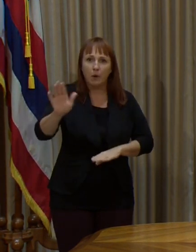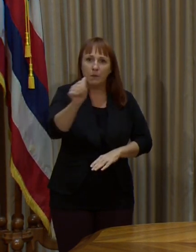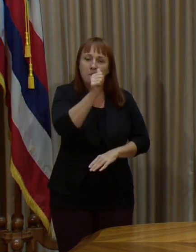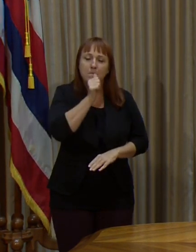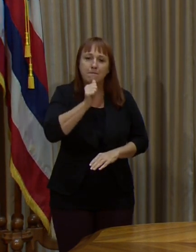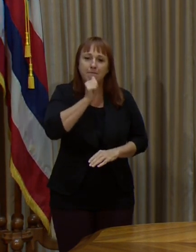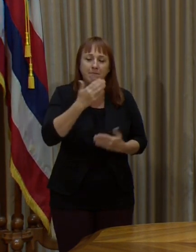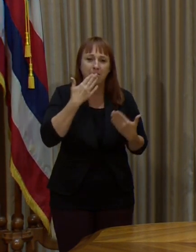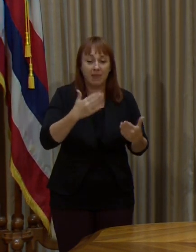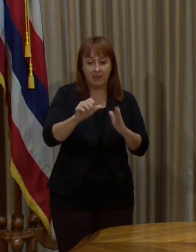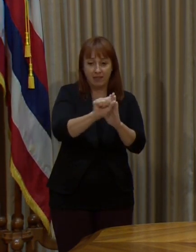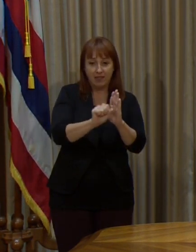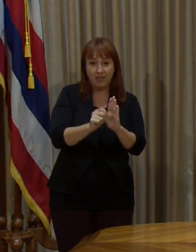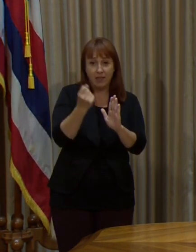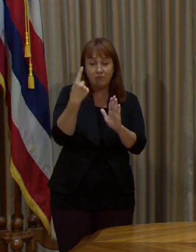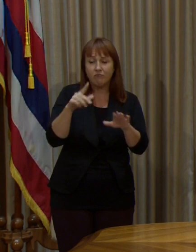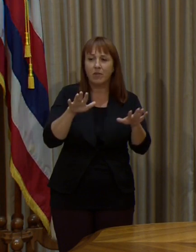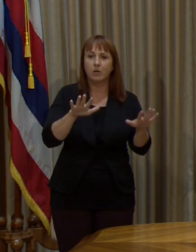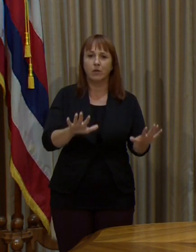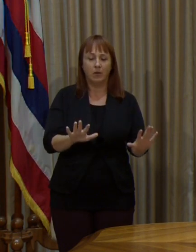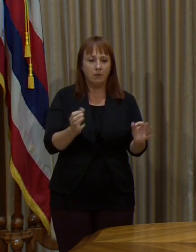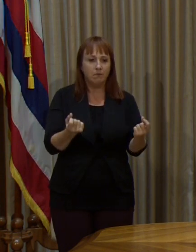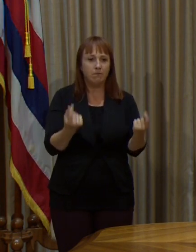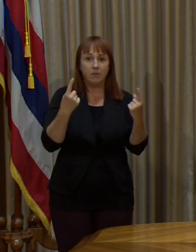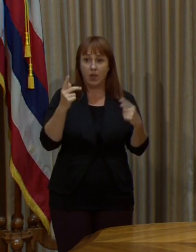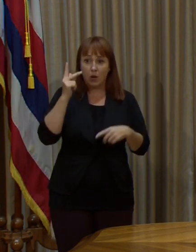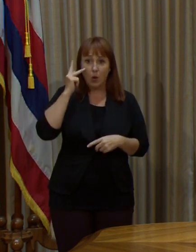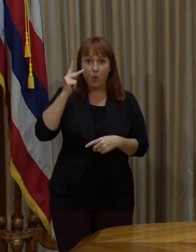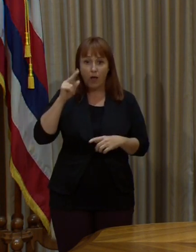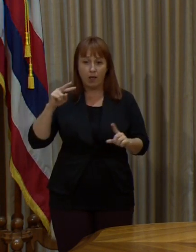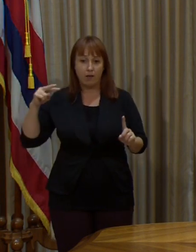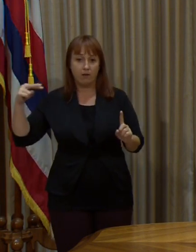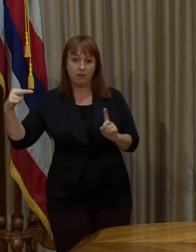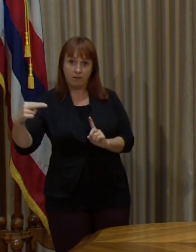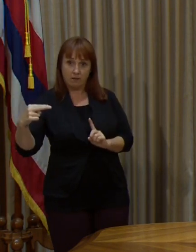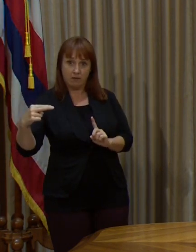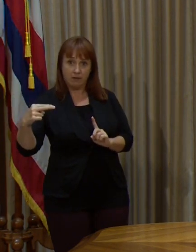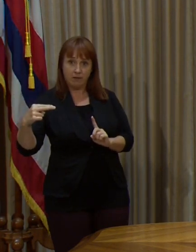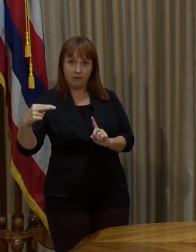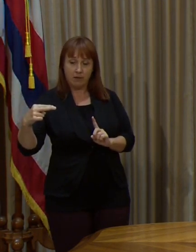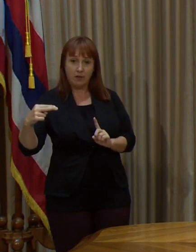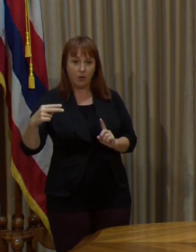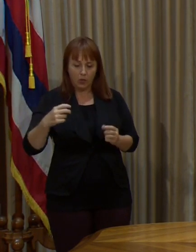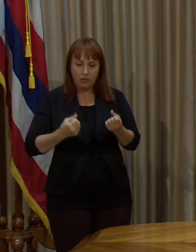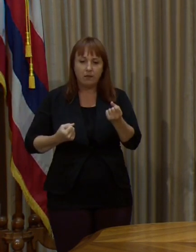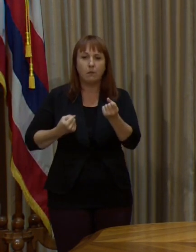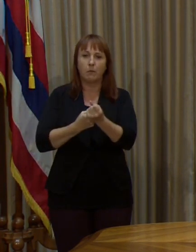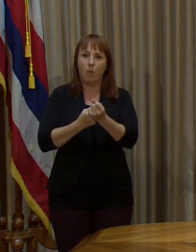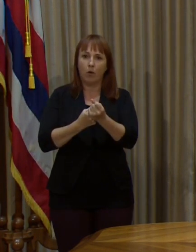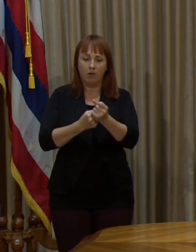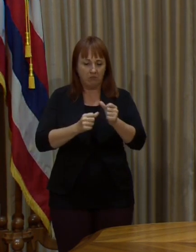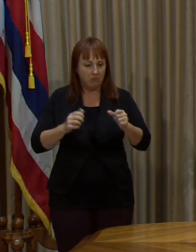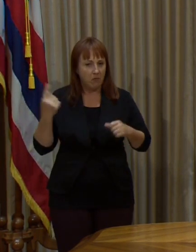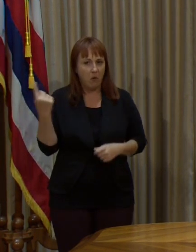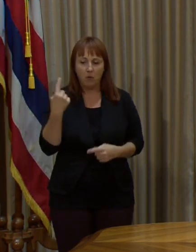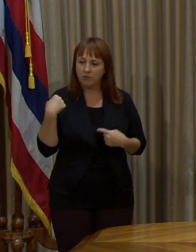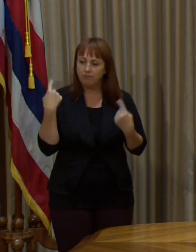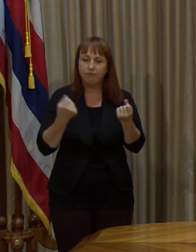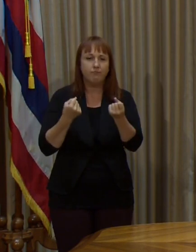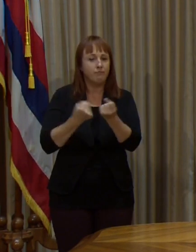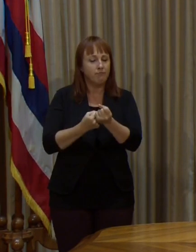The state can rest assured that from Kauai County's perspective, we stand by to assist as always.